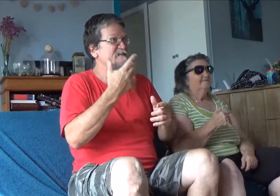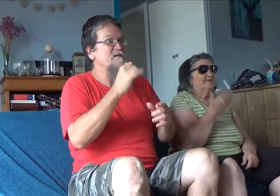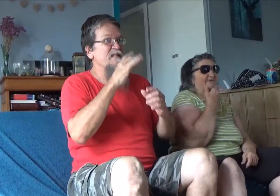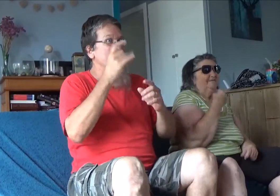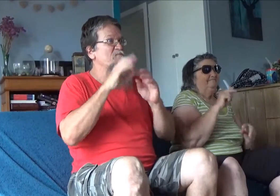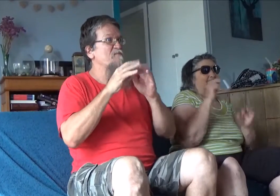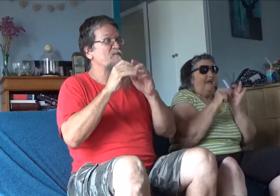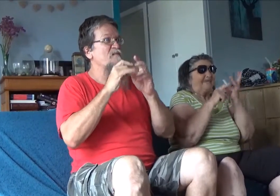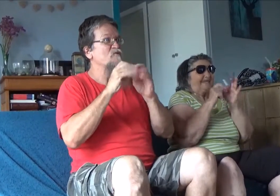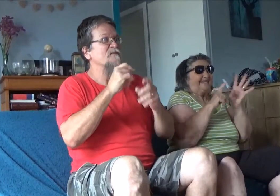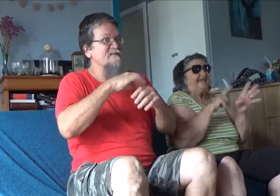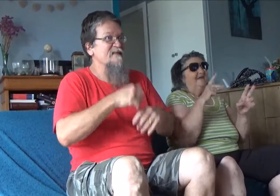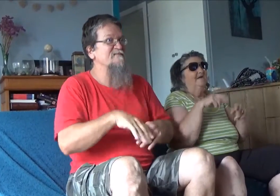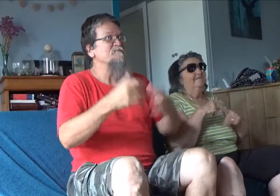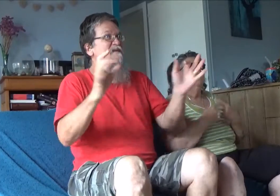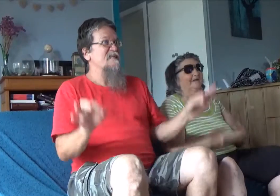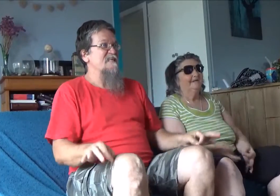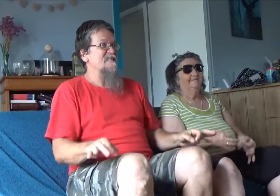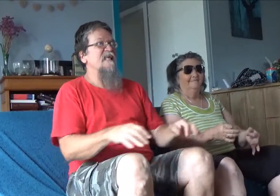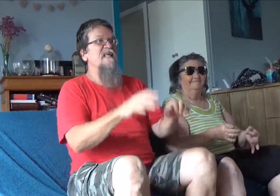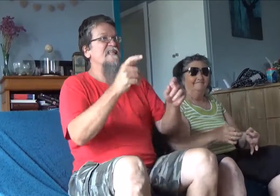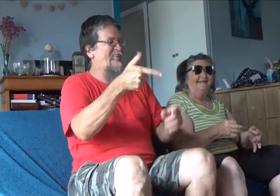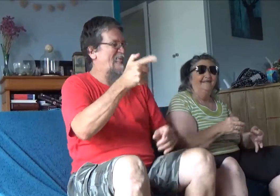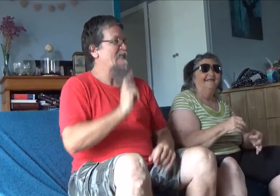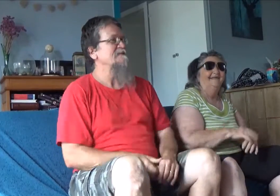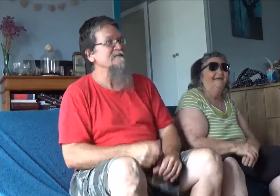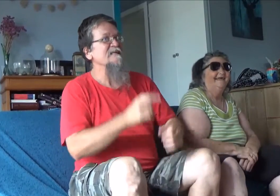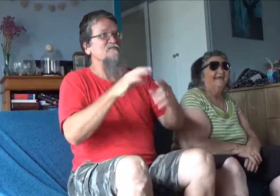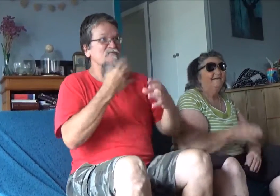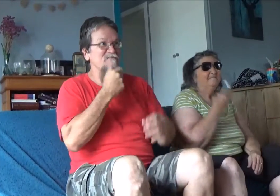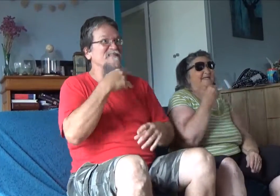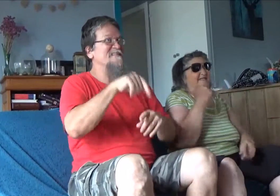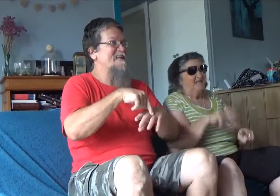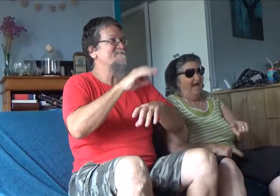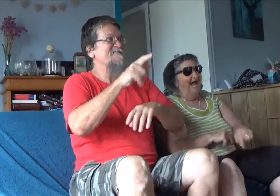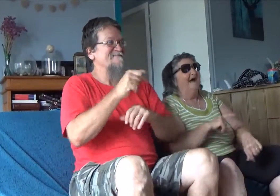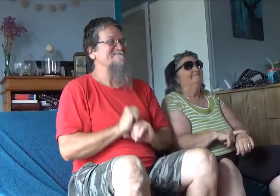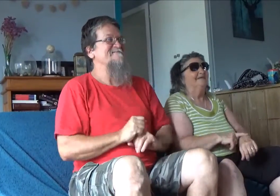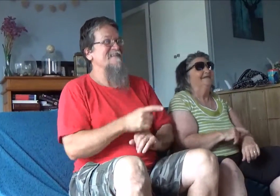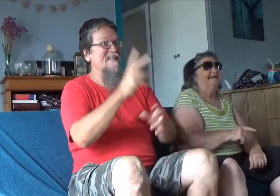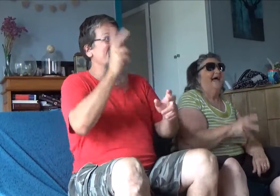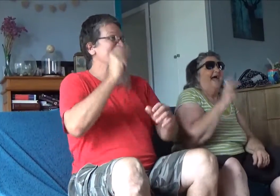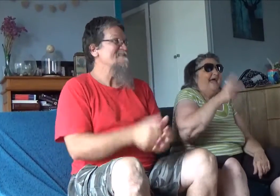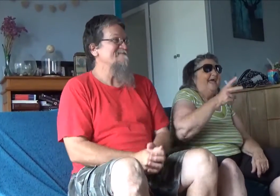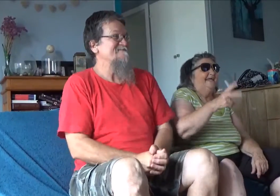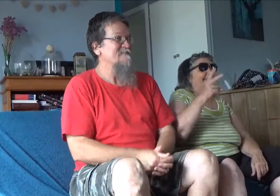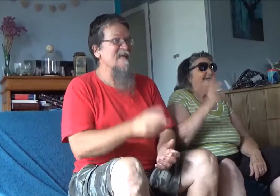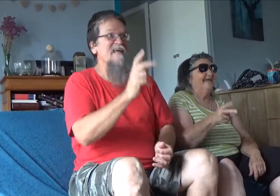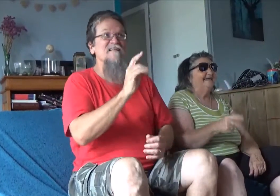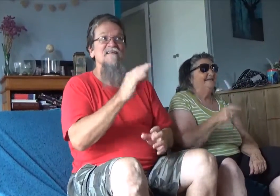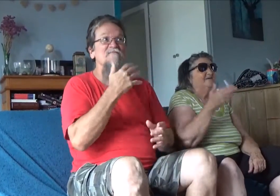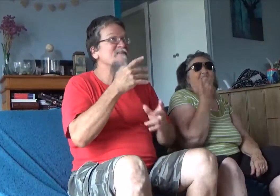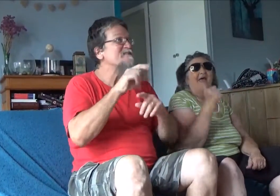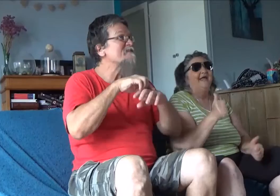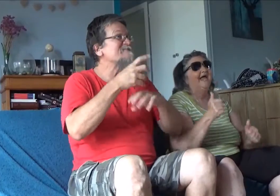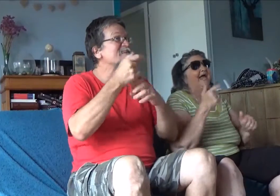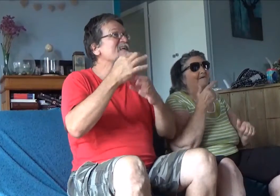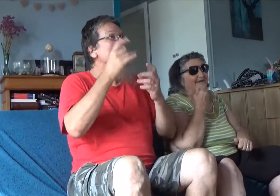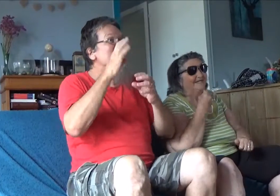Cause a guy named Bubba unwrapped my package It's Christmas time again It's Christmas time to be nice